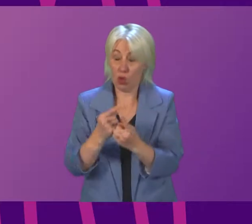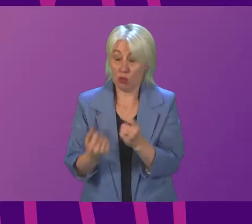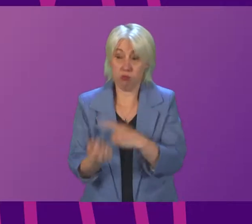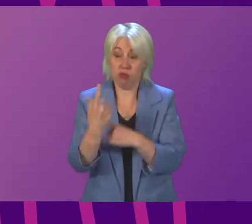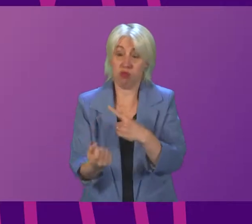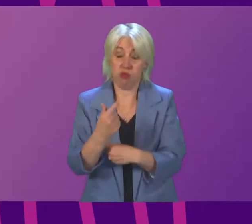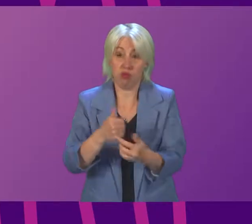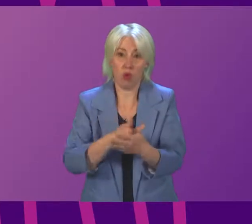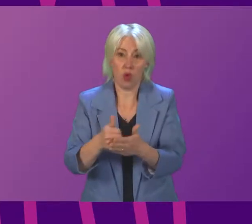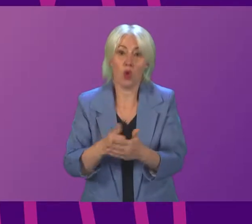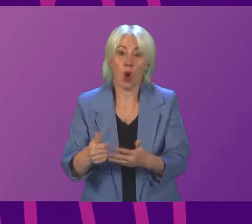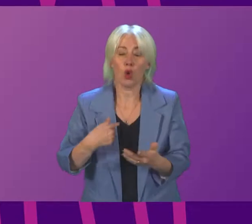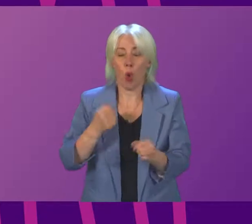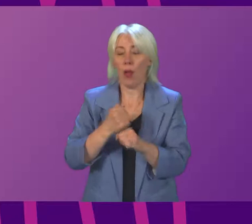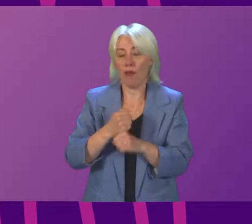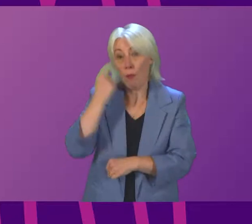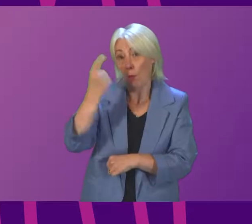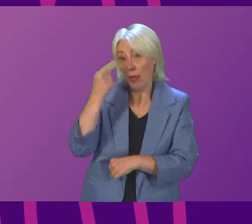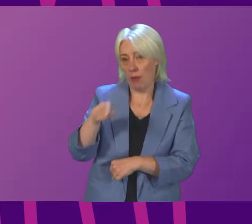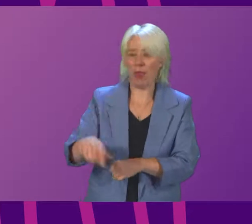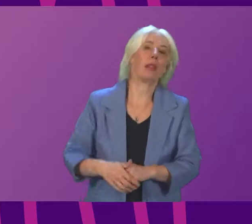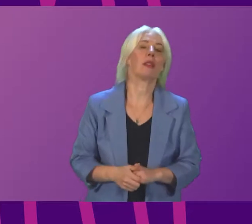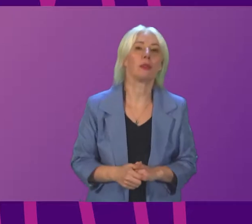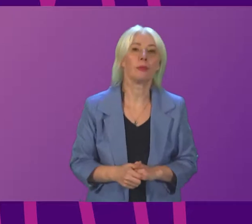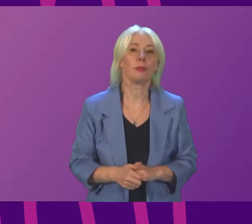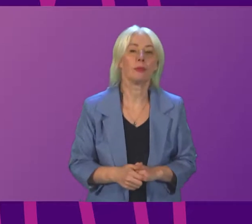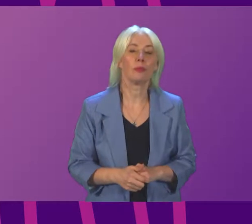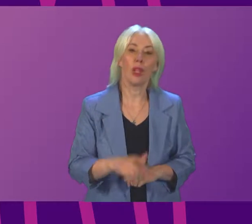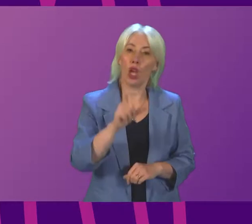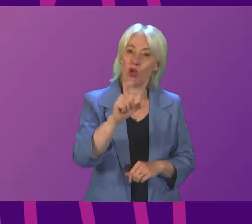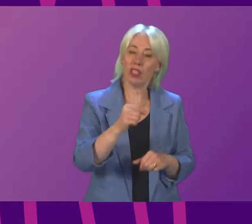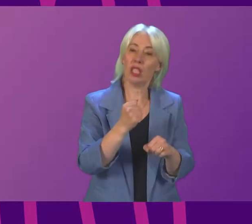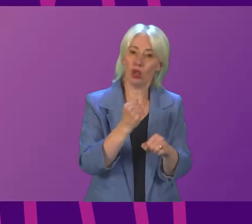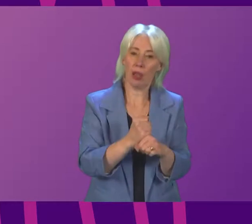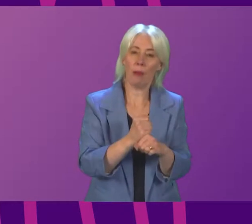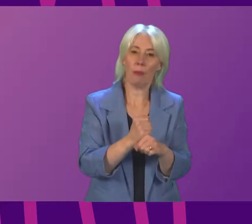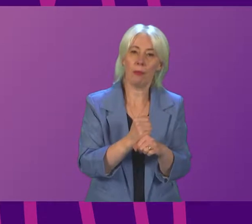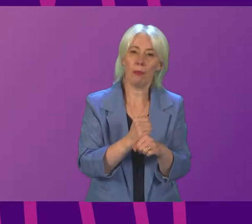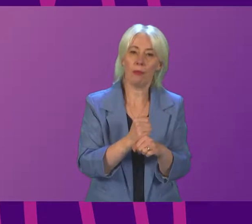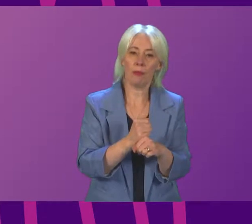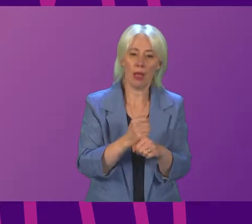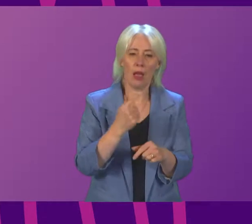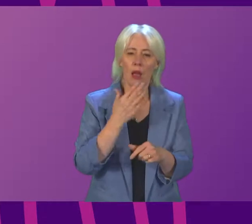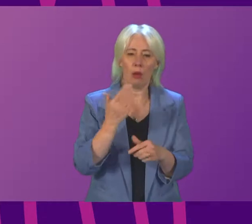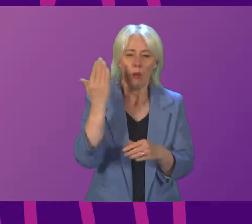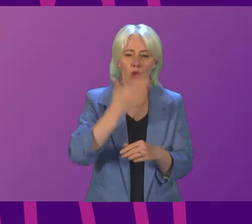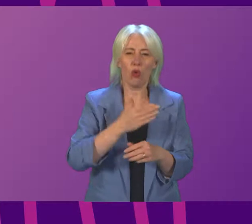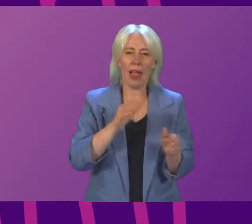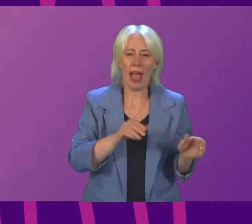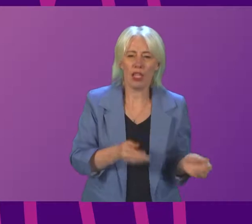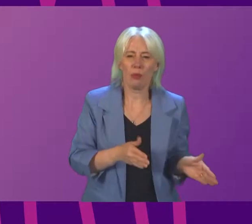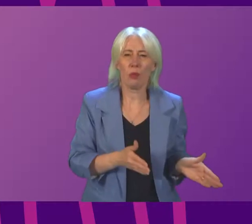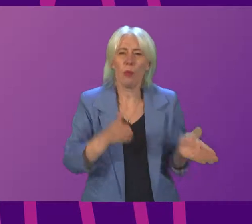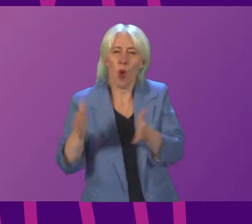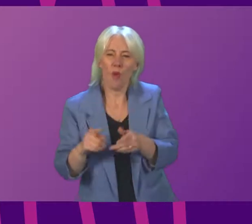constructively on those questions. Christine Graham. Thank you, Presidenting Officer. I'm afraid I had to move my seat, as it doesn't seem to be